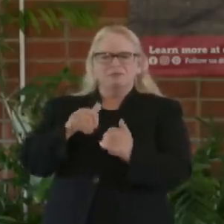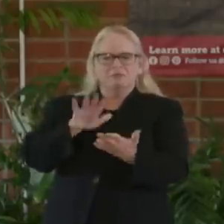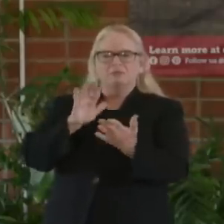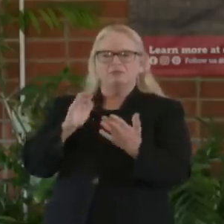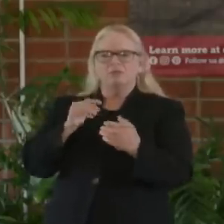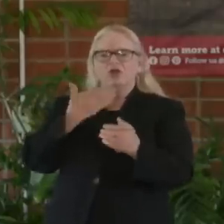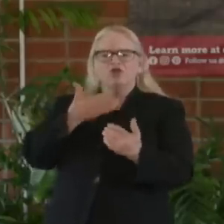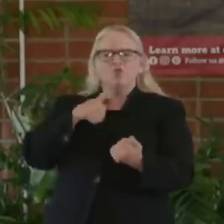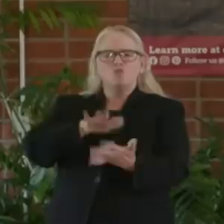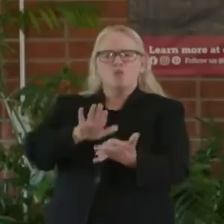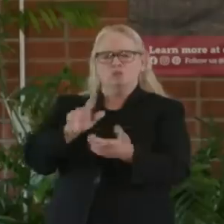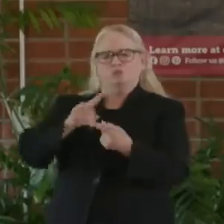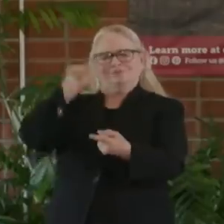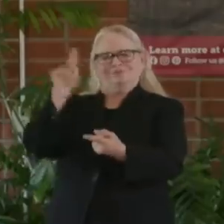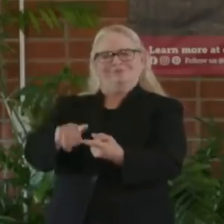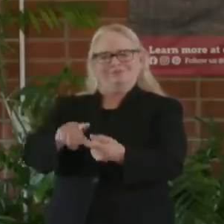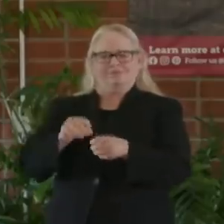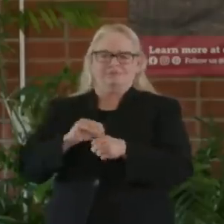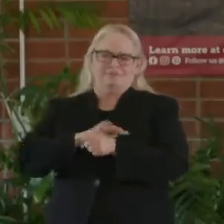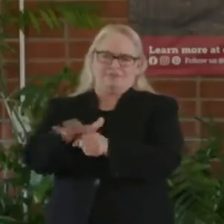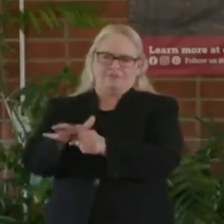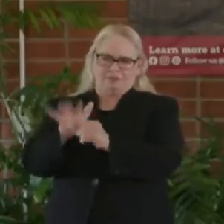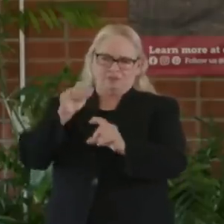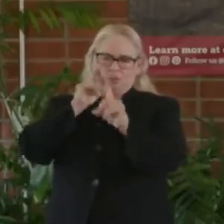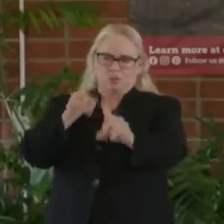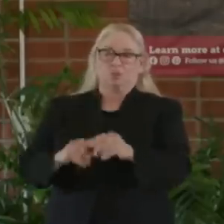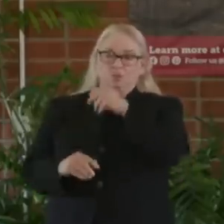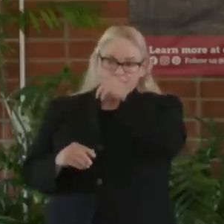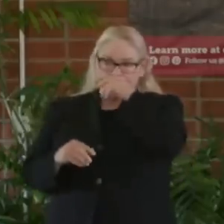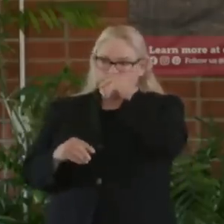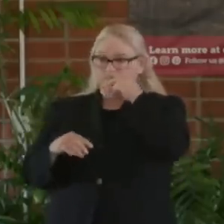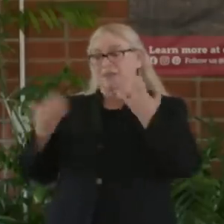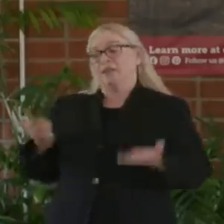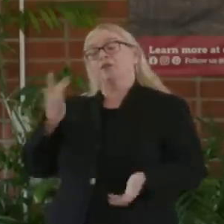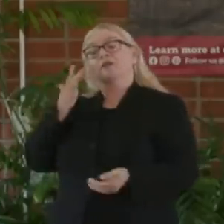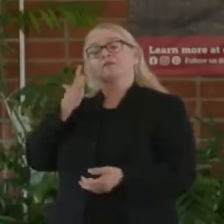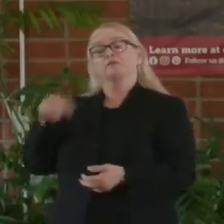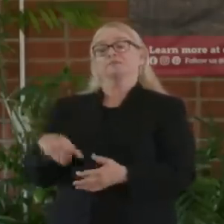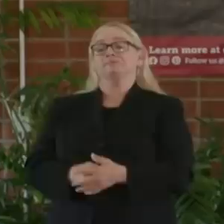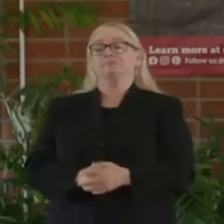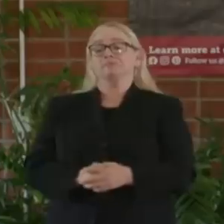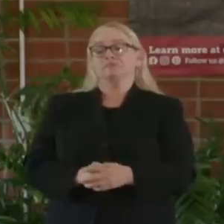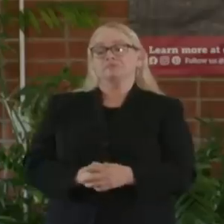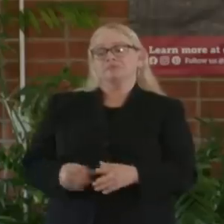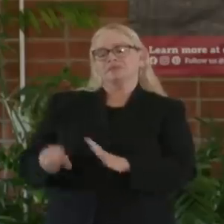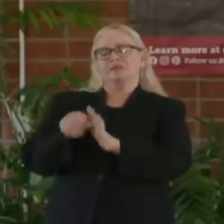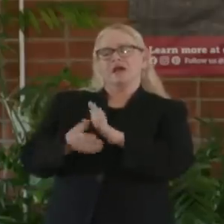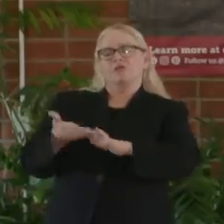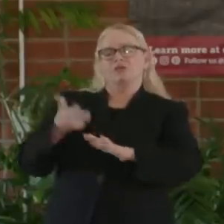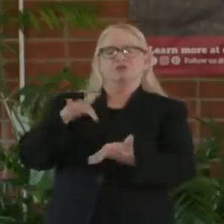mitigate the spread of this disease. We've also created at the State Operations Center what we refer to as the SOC,